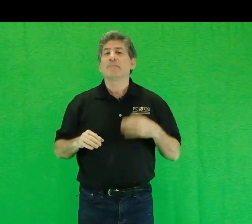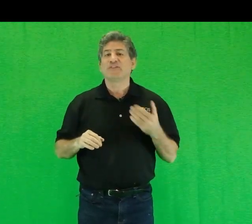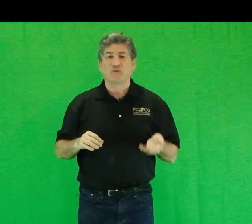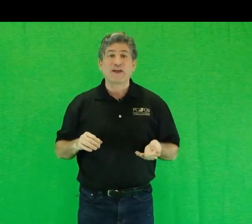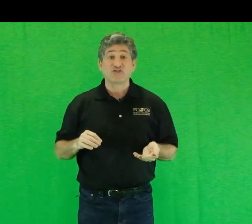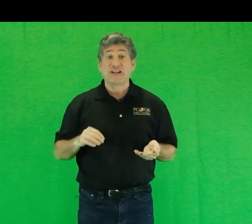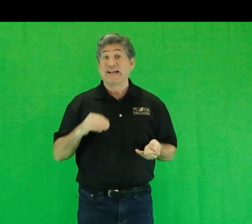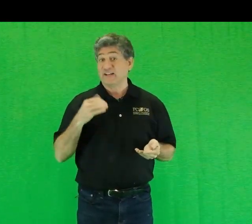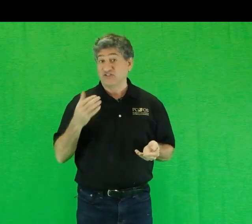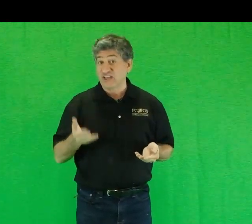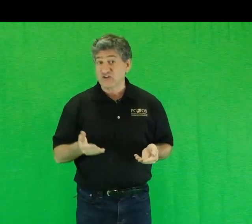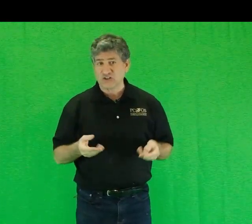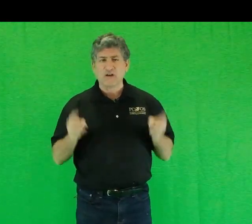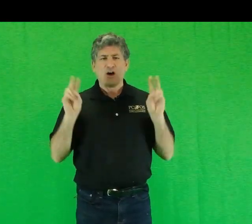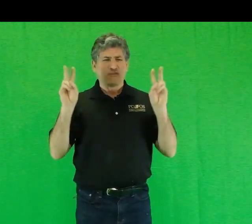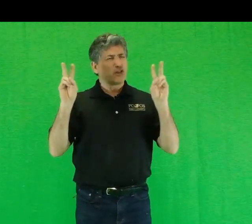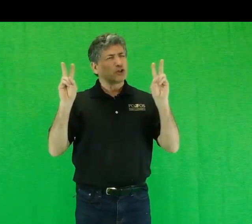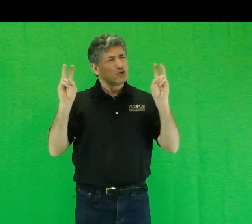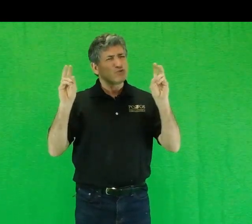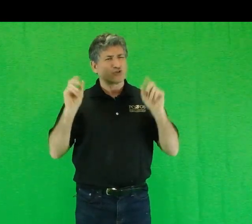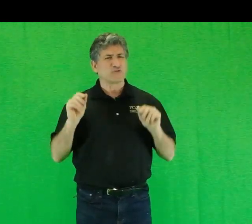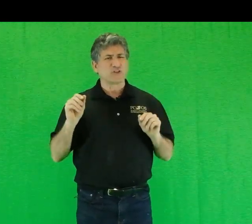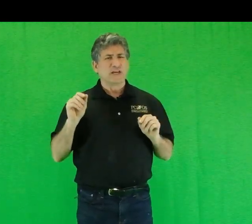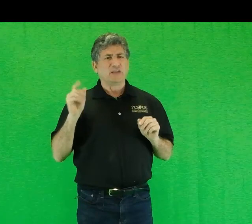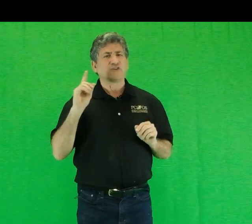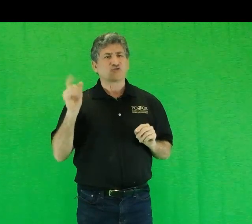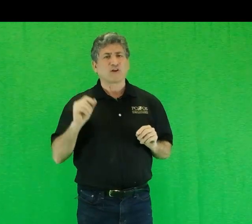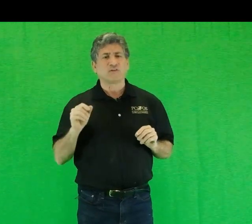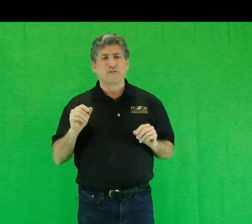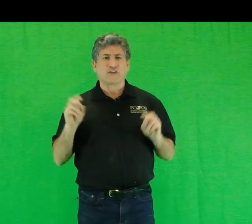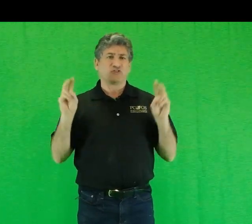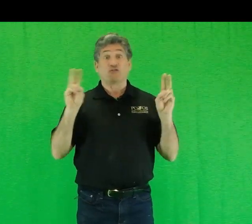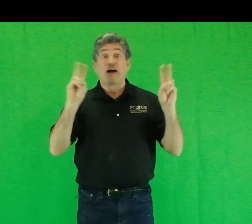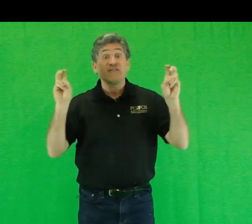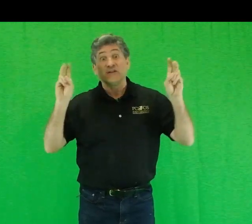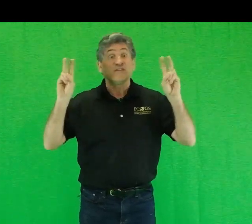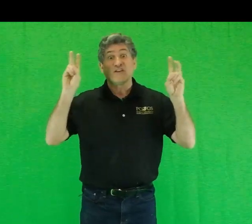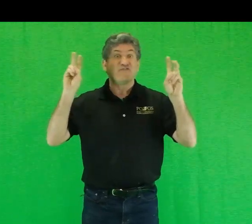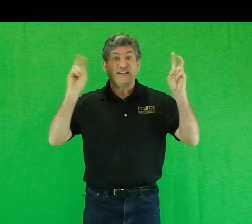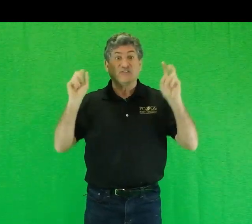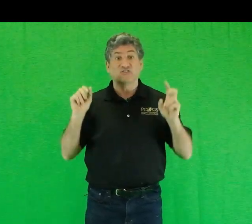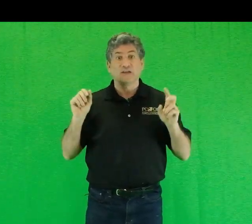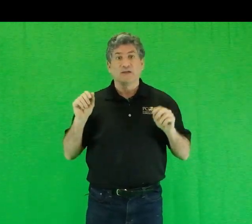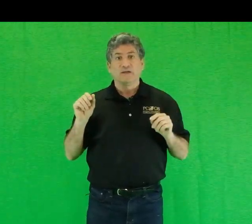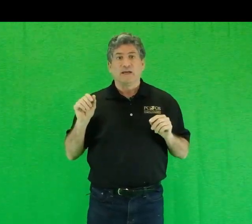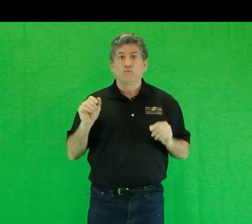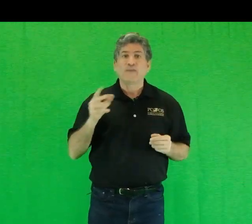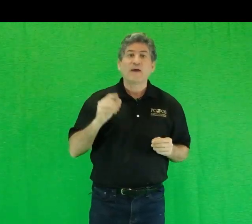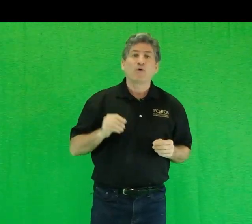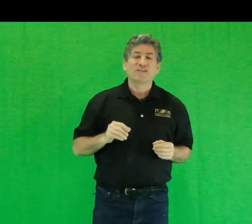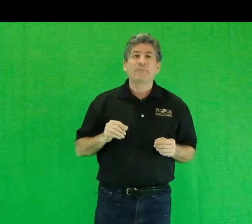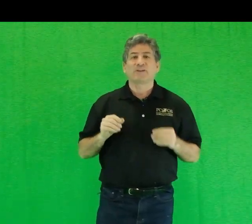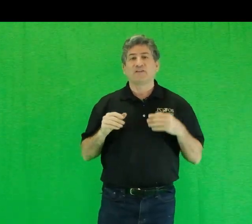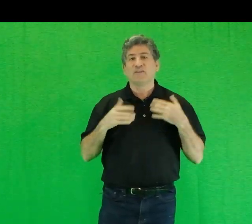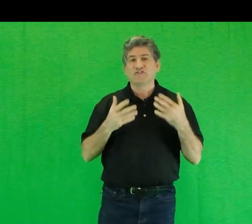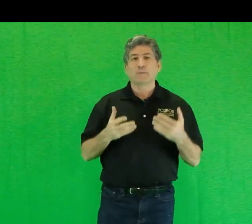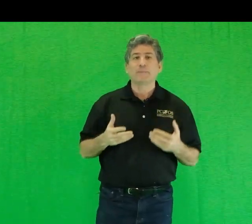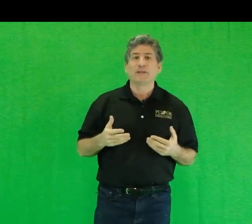immiseration, and extinction of the losers in the struggle for the survival of the fittest. And when they weren't able to convince people